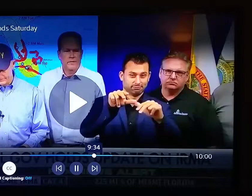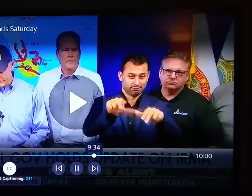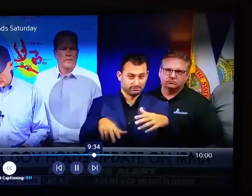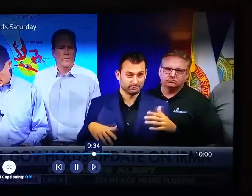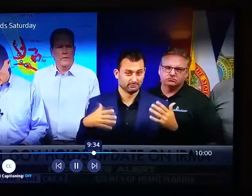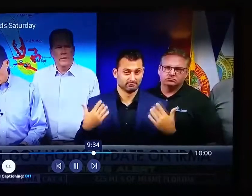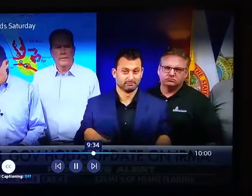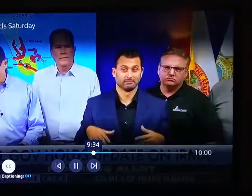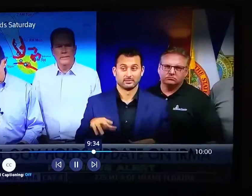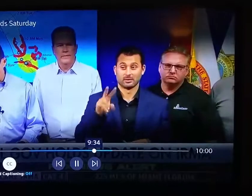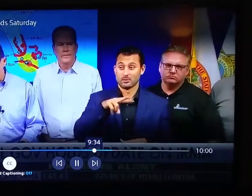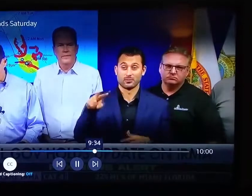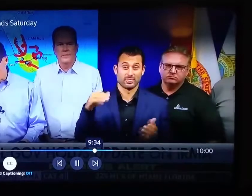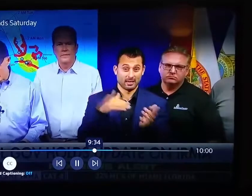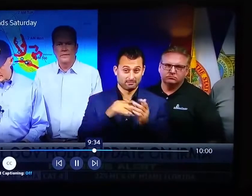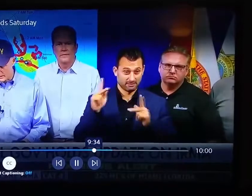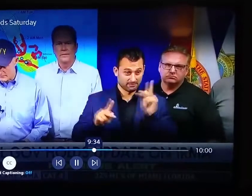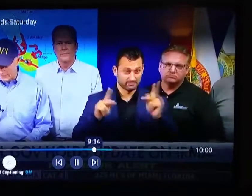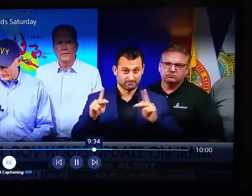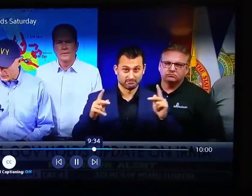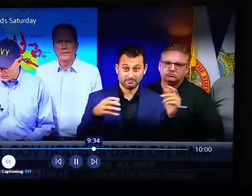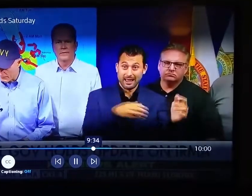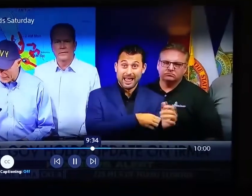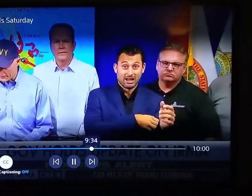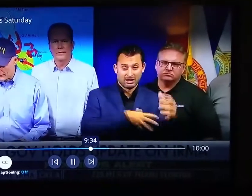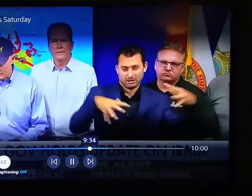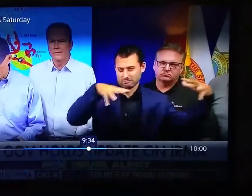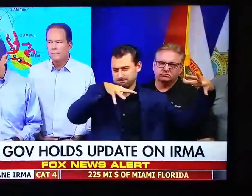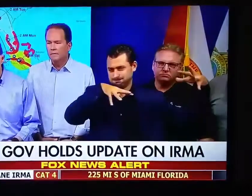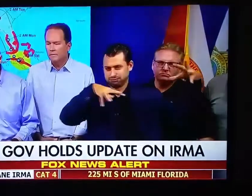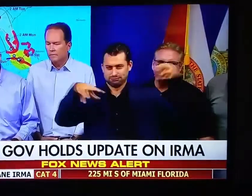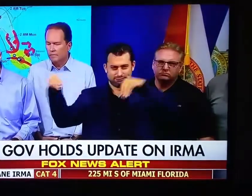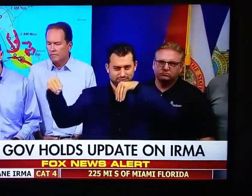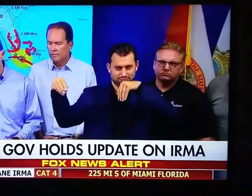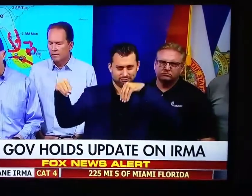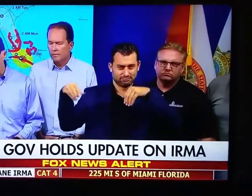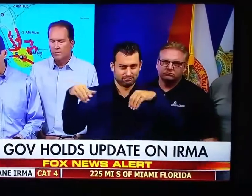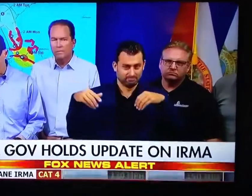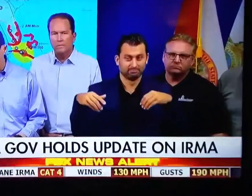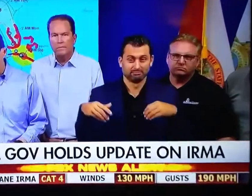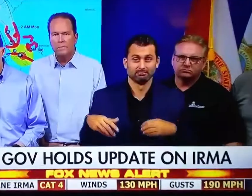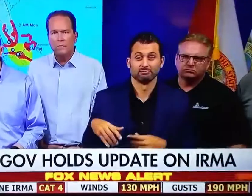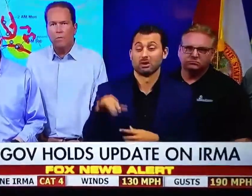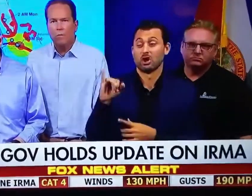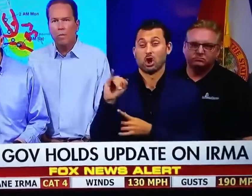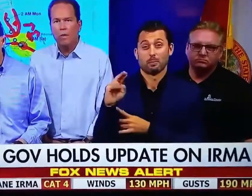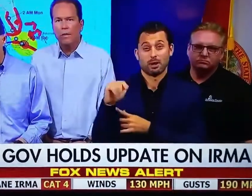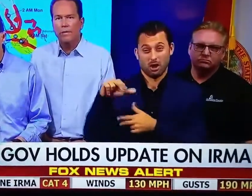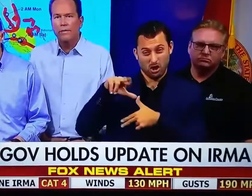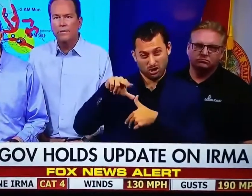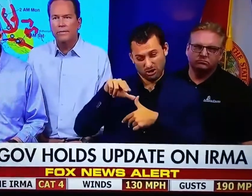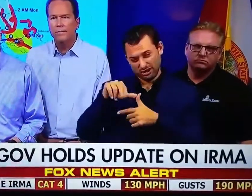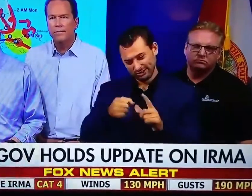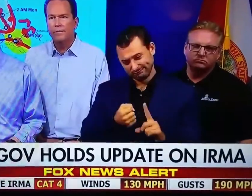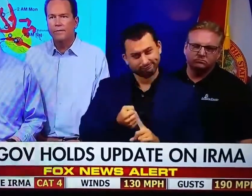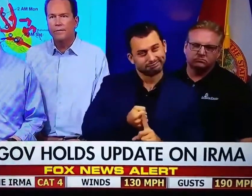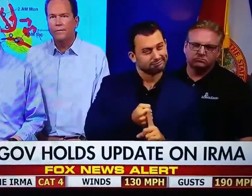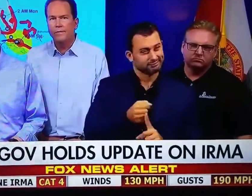Rick Spott giving a live update right now. To batter the Florida Keys with dangerous winds and continues to remain a catastrophic and life-threatening